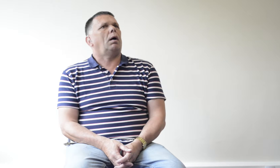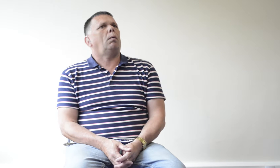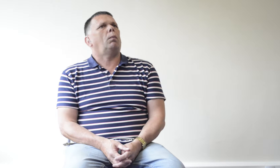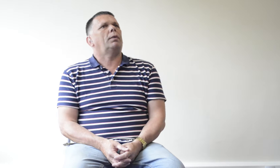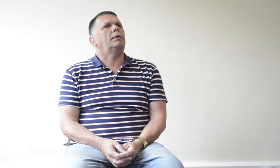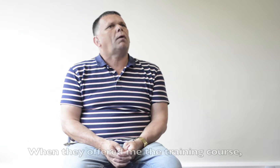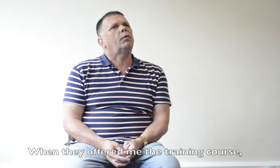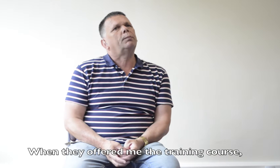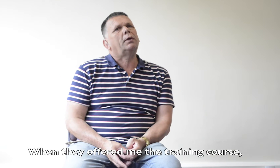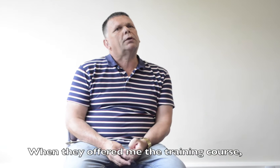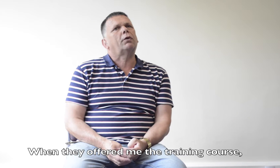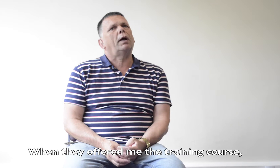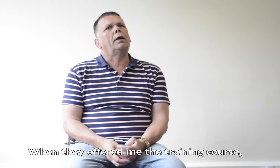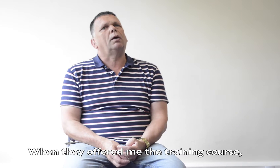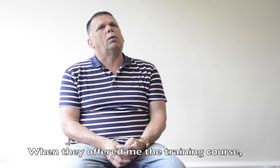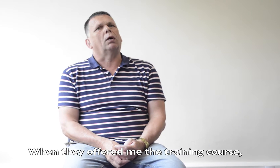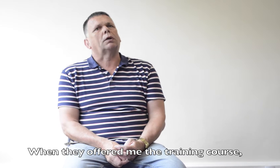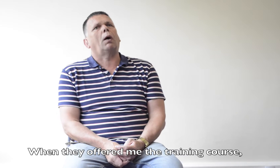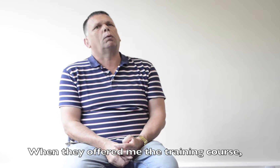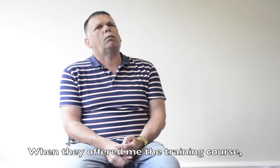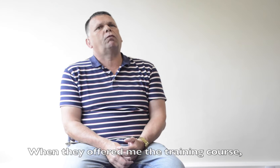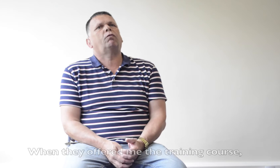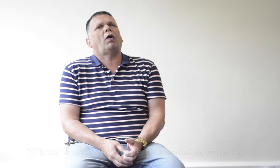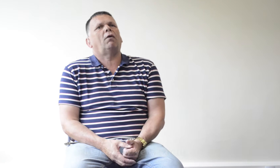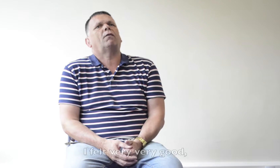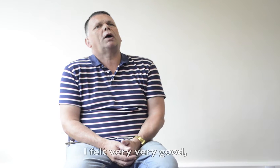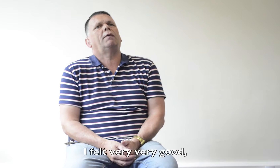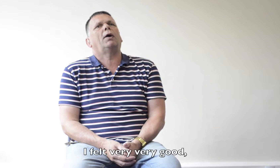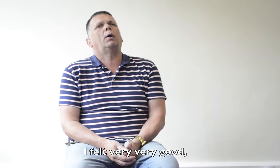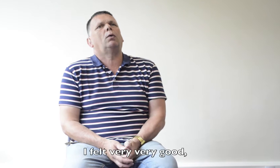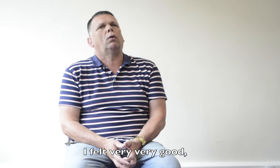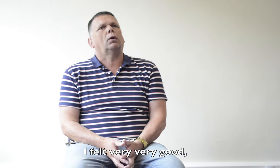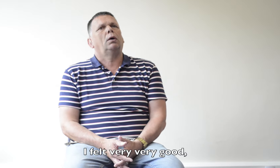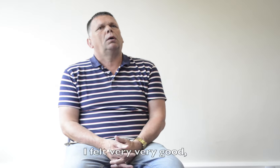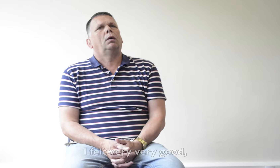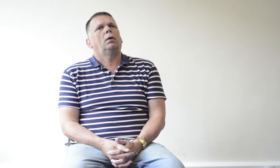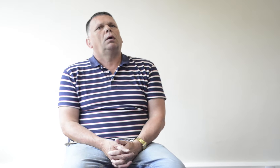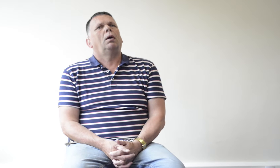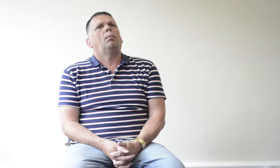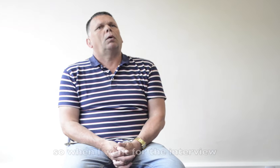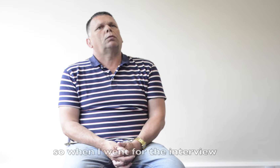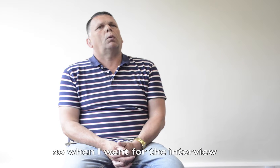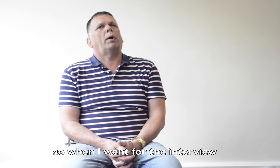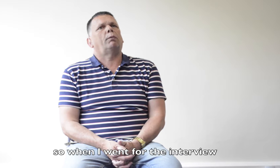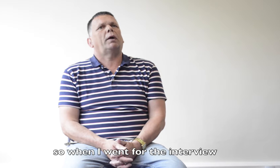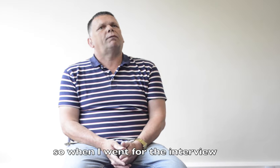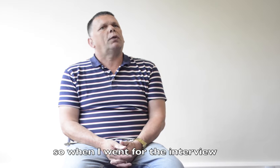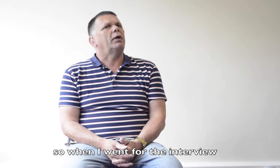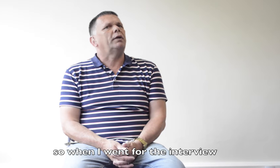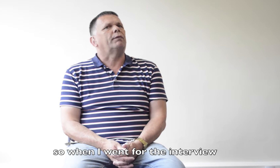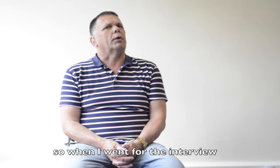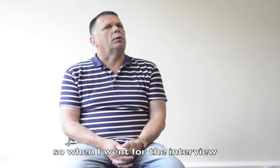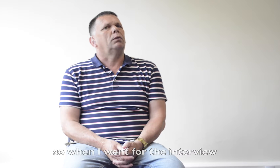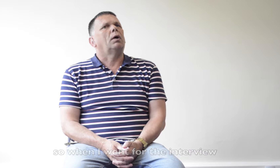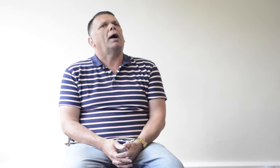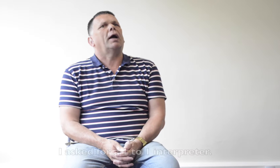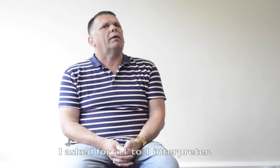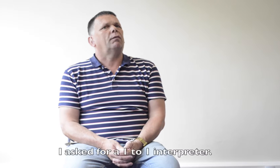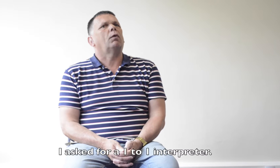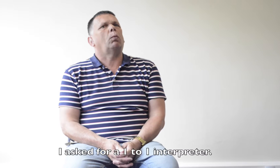When they offered me the training course, I felt very, very good. So when I went for the interview, I asked for